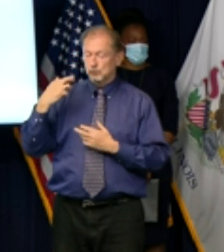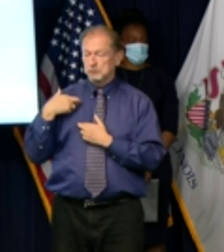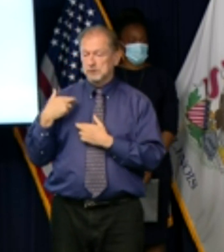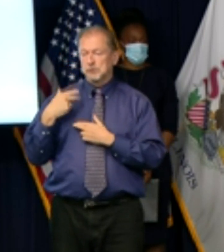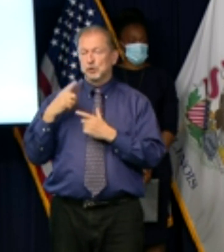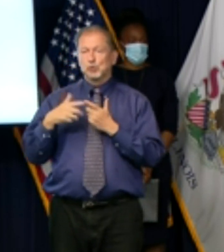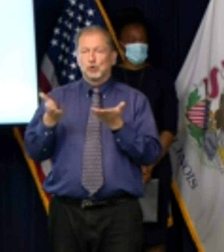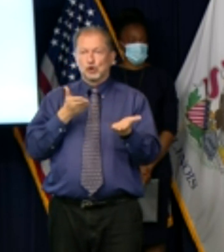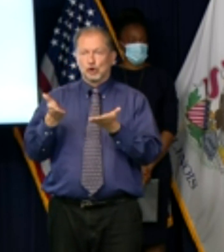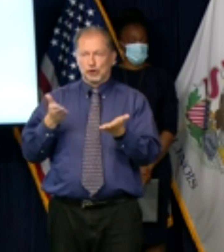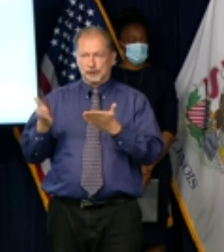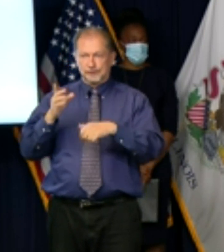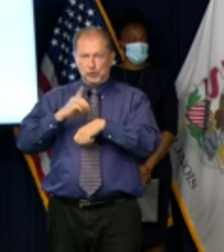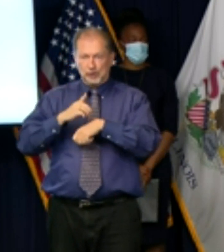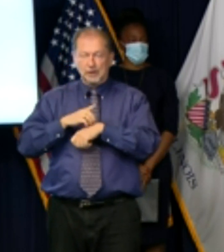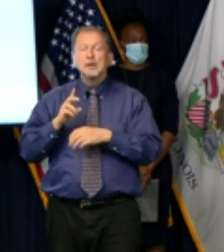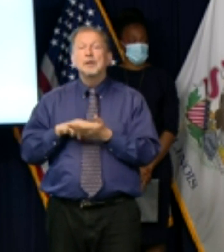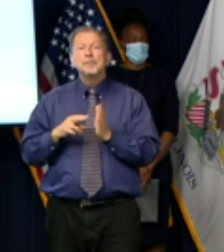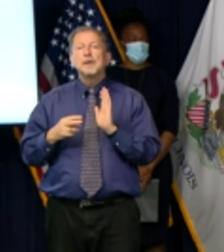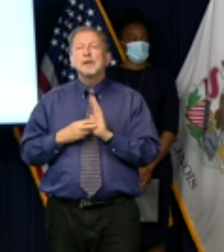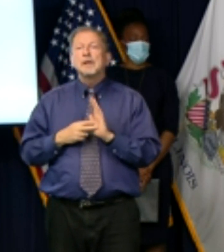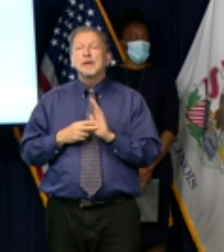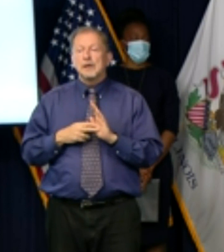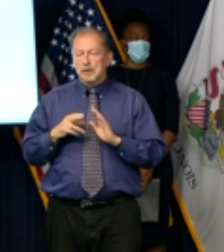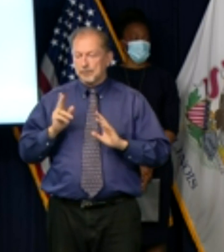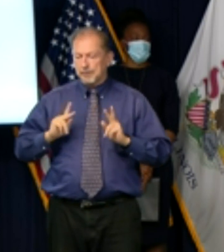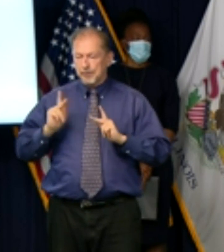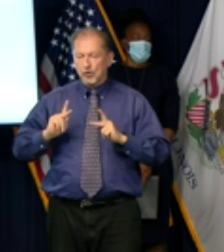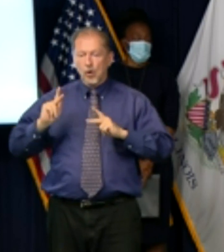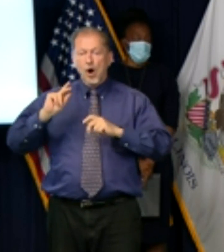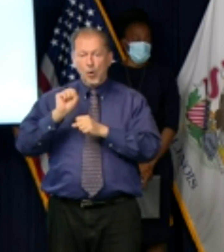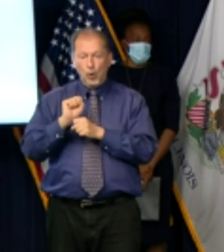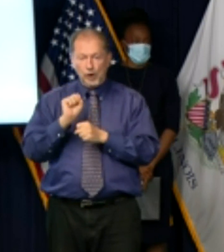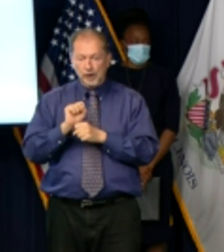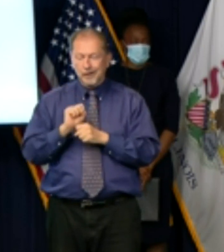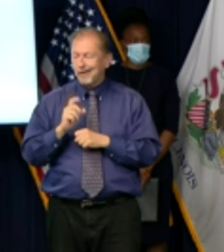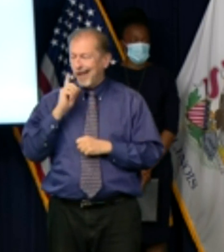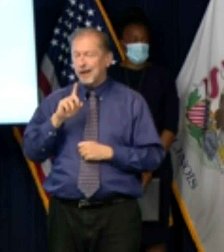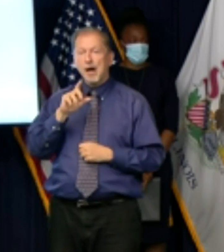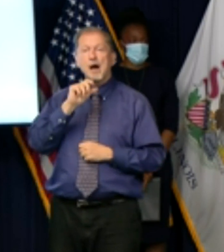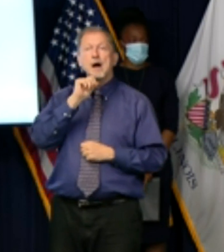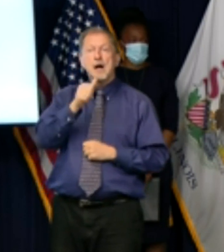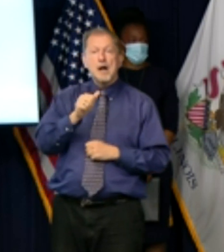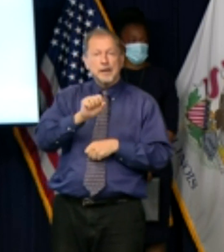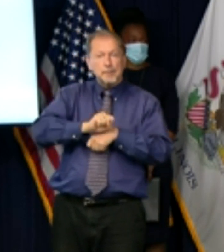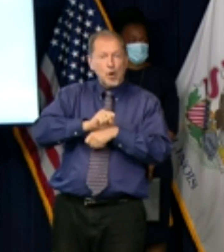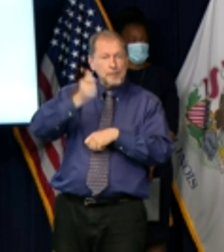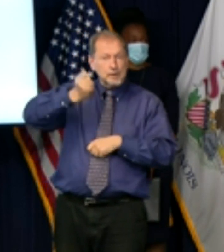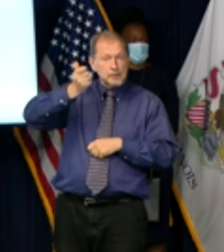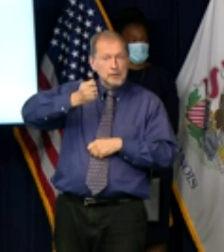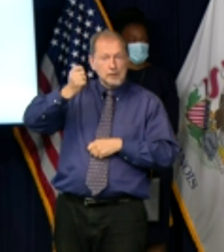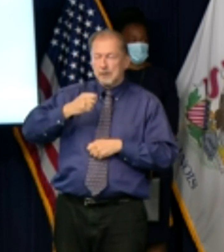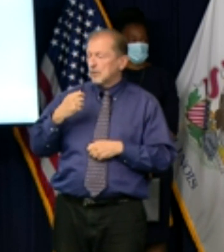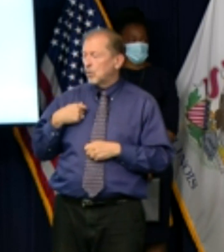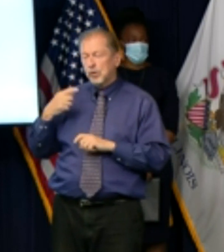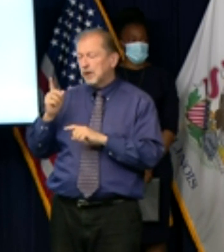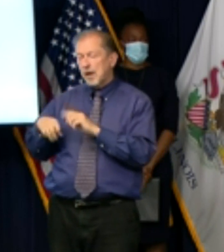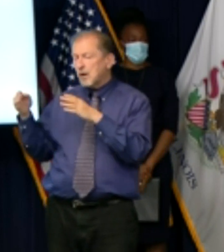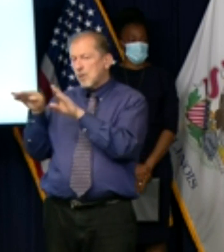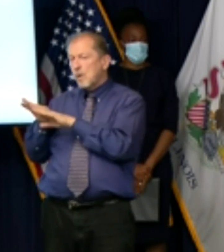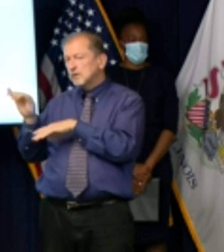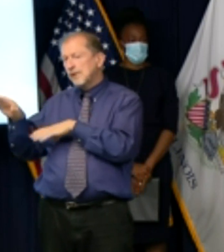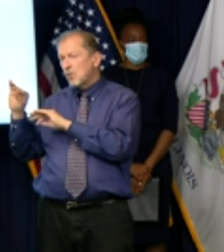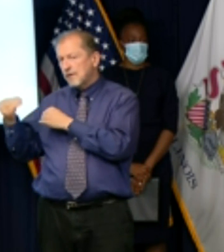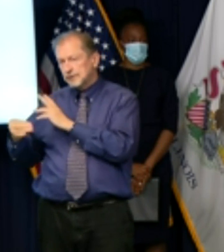expect that there will be any ramping down of people who are serving those who are seeking unemployment benefits we continue to whittle down